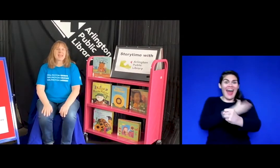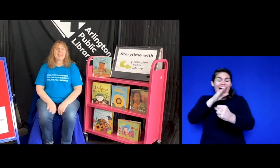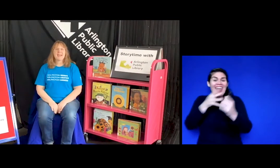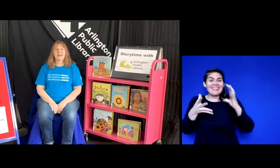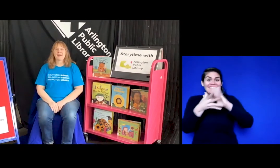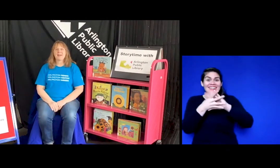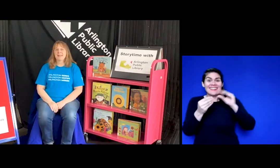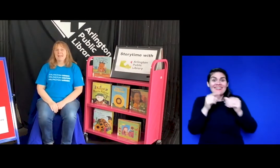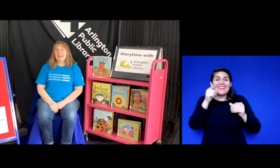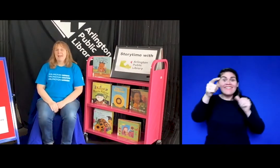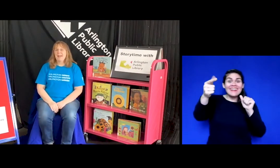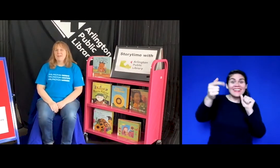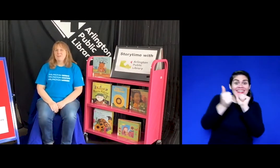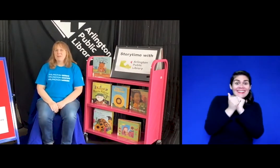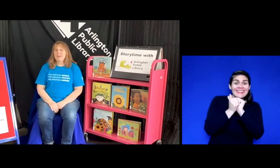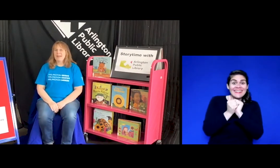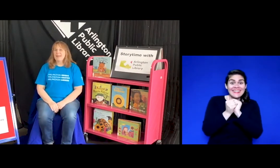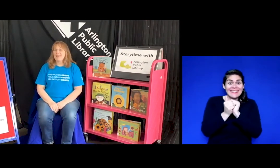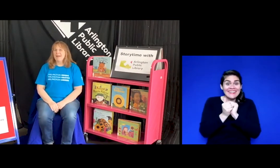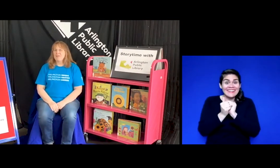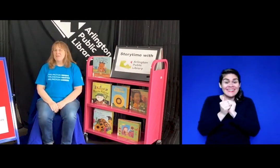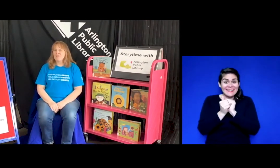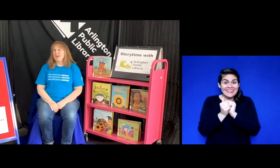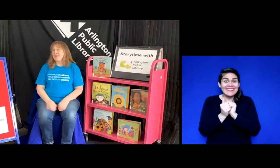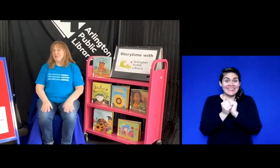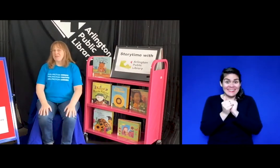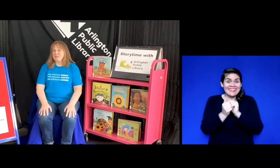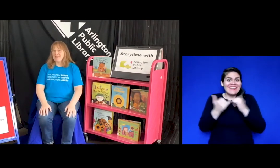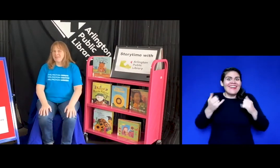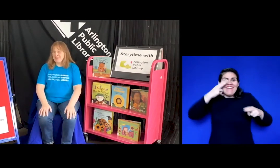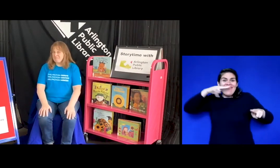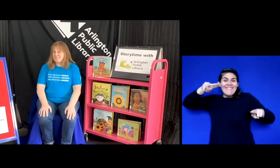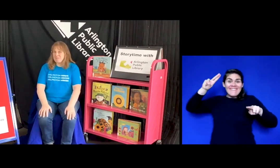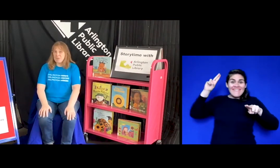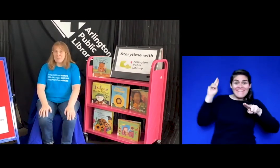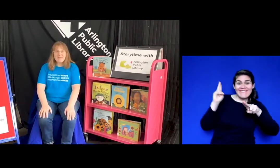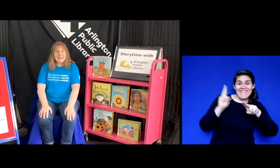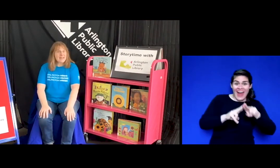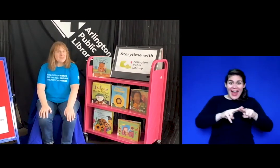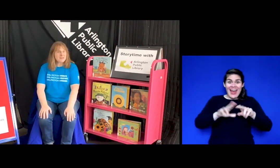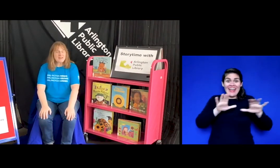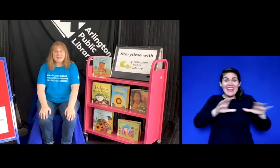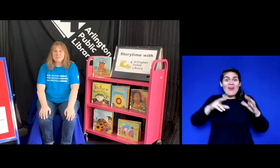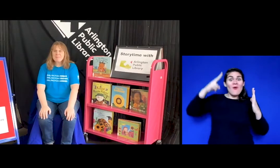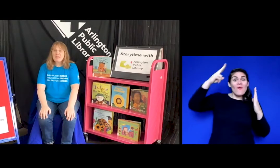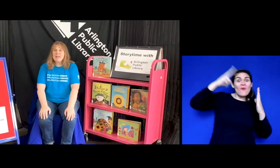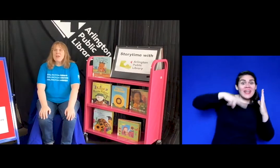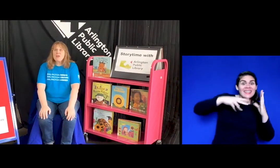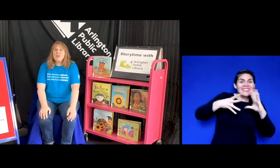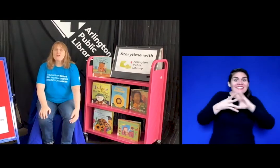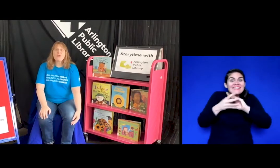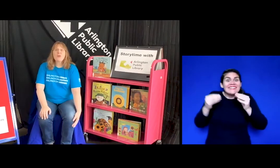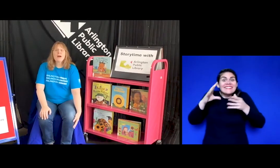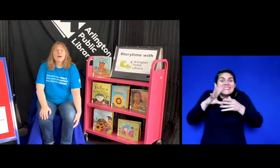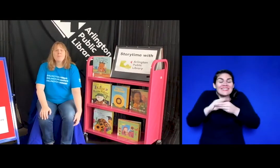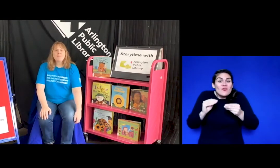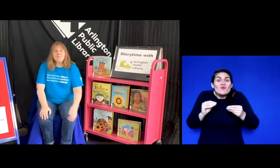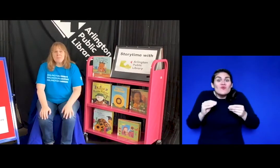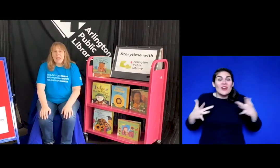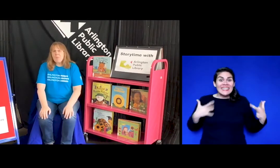as we have some fun with them with reading and stories. So I